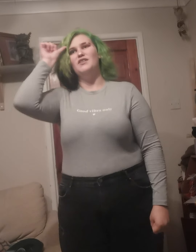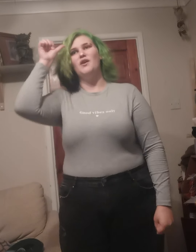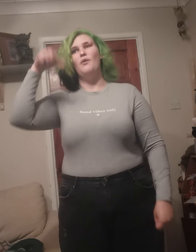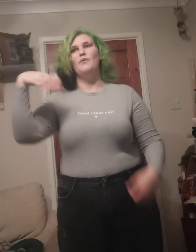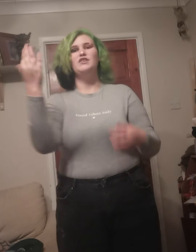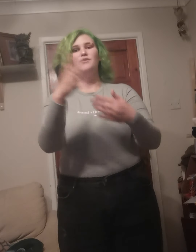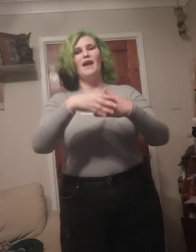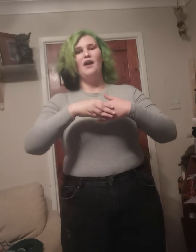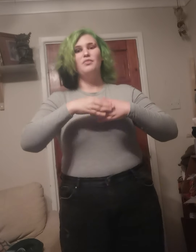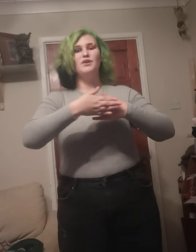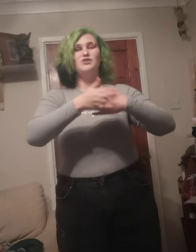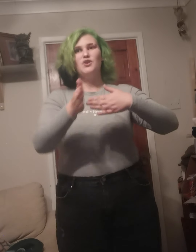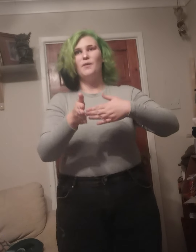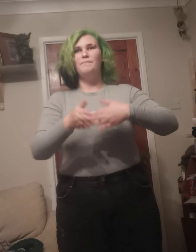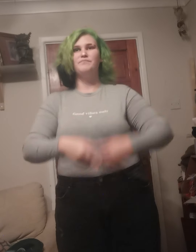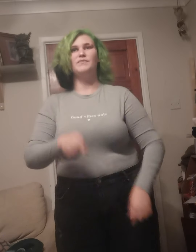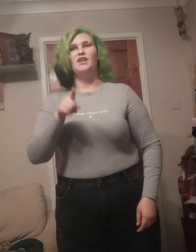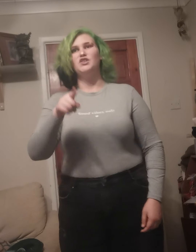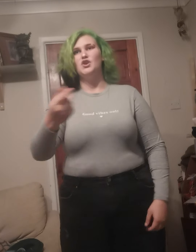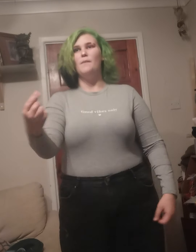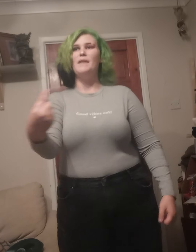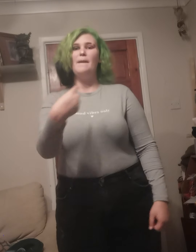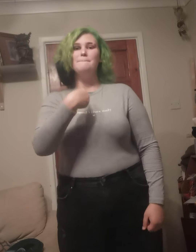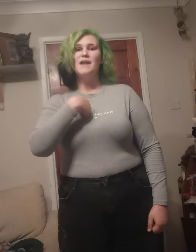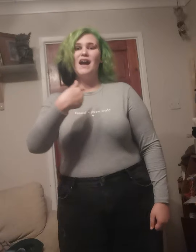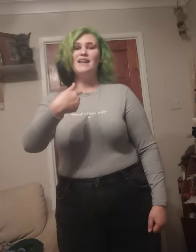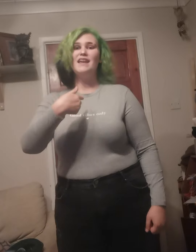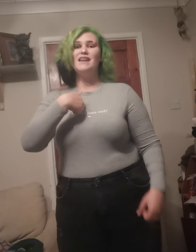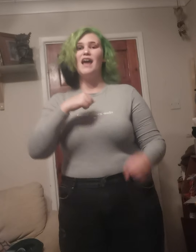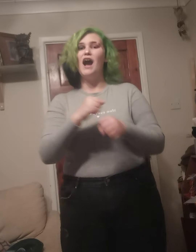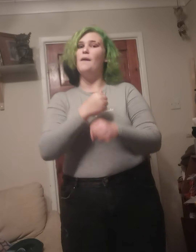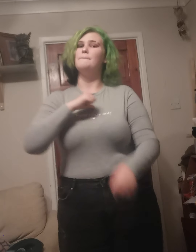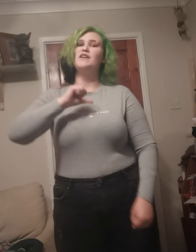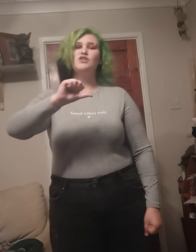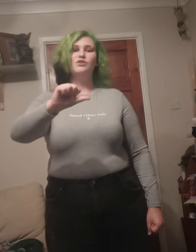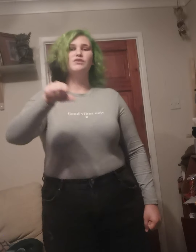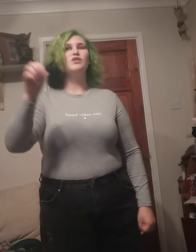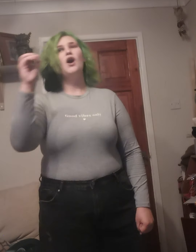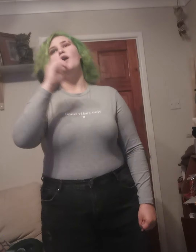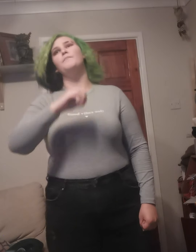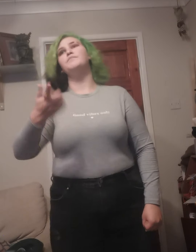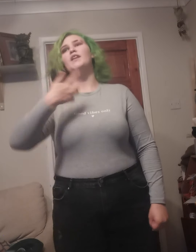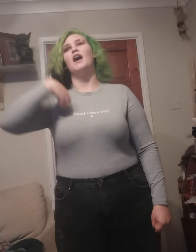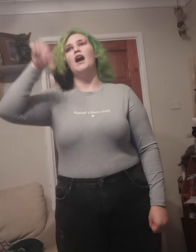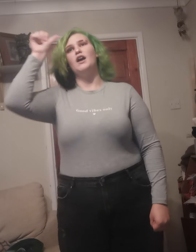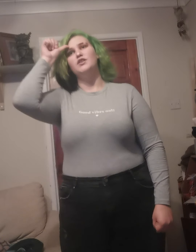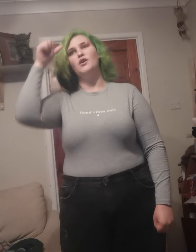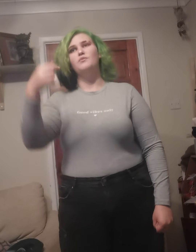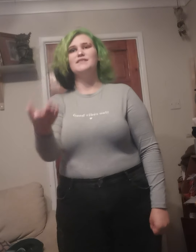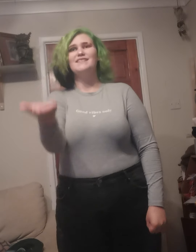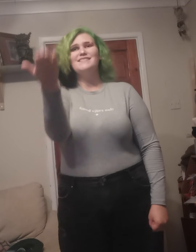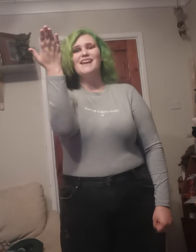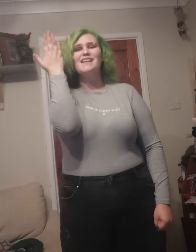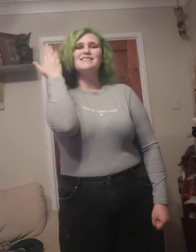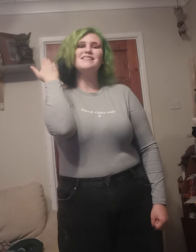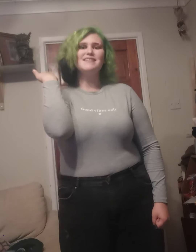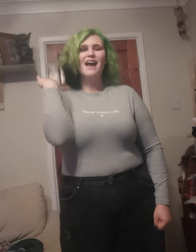know is how to do, you'll be mine and I'll be yours. Oh, I know since yesterday,